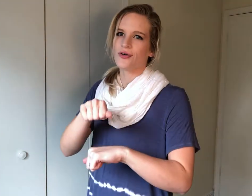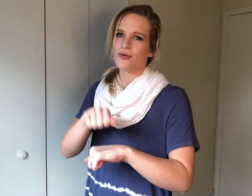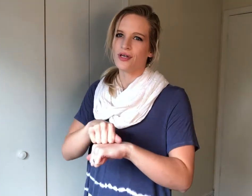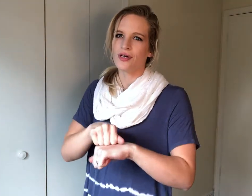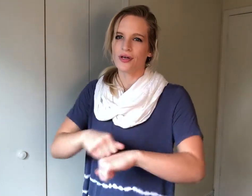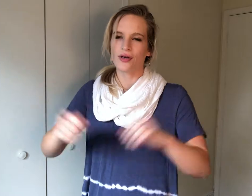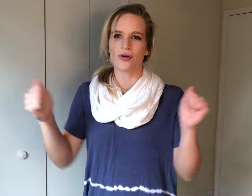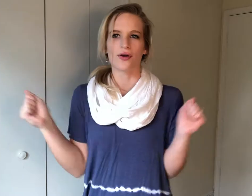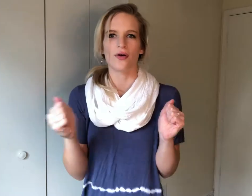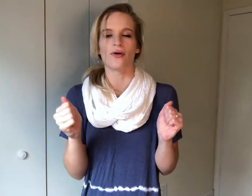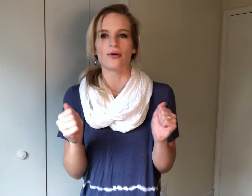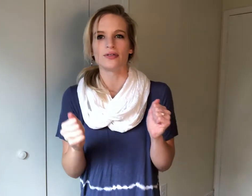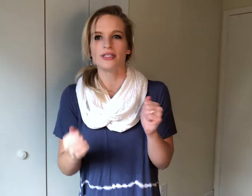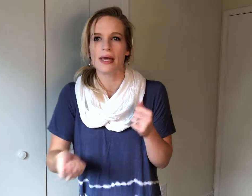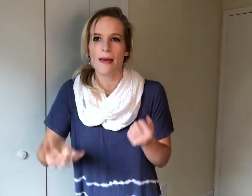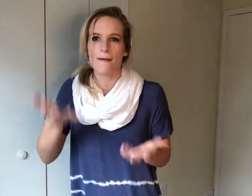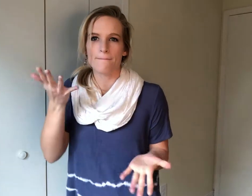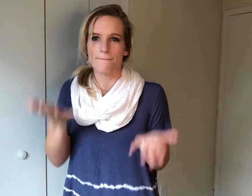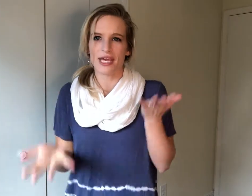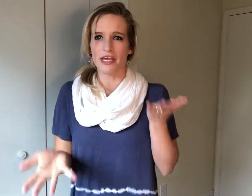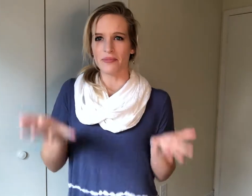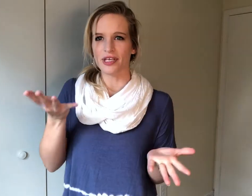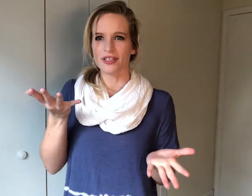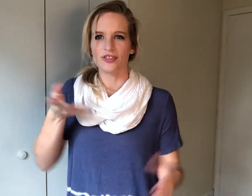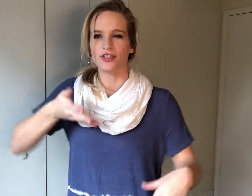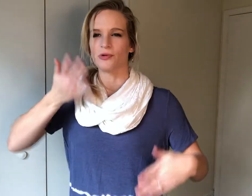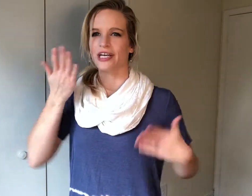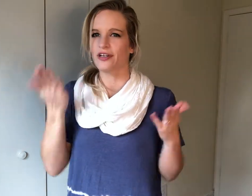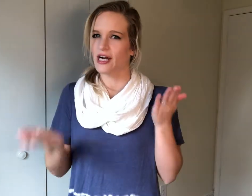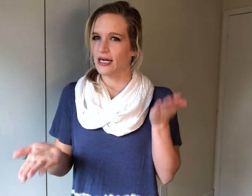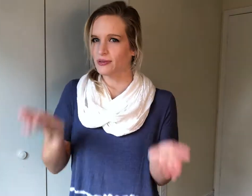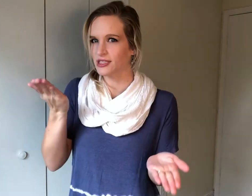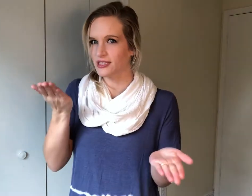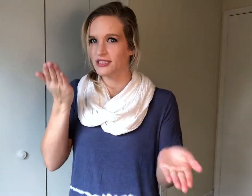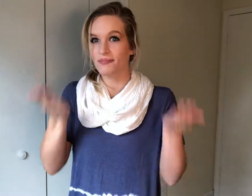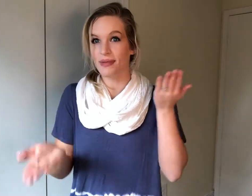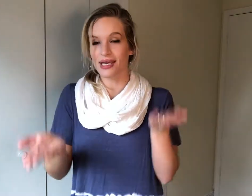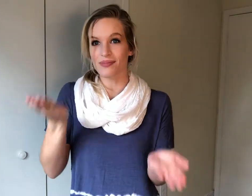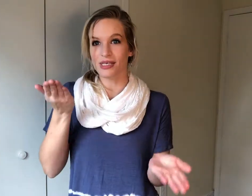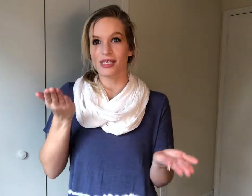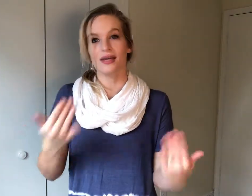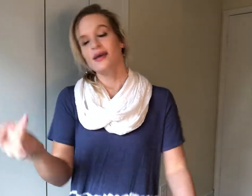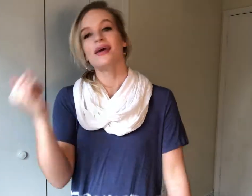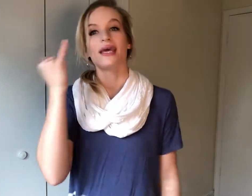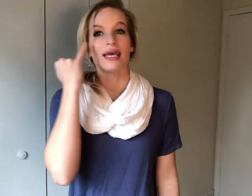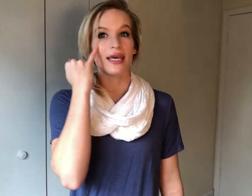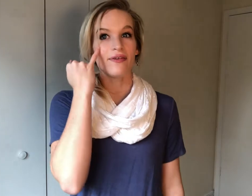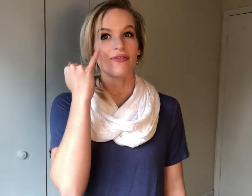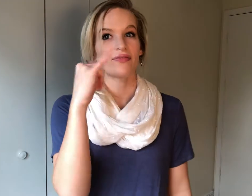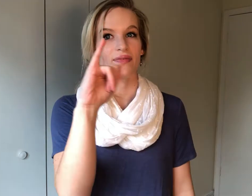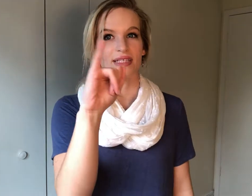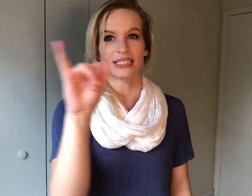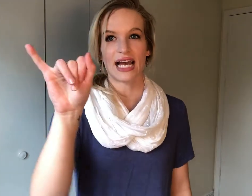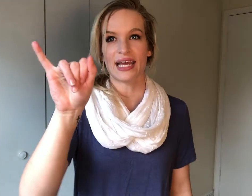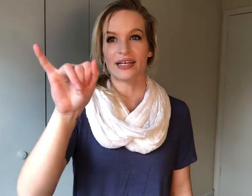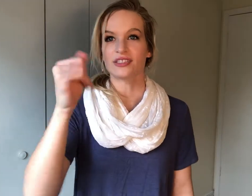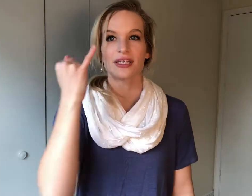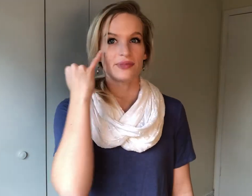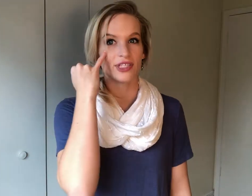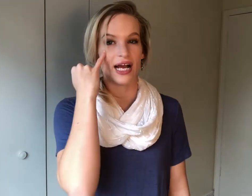cold maybe so you're weighing your options maybe if this eye hand shape to your